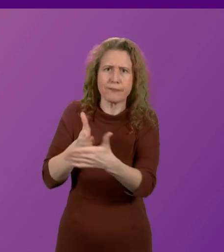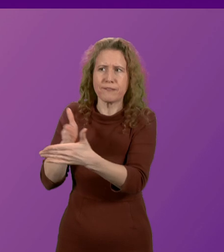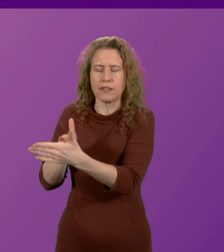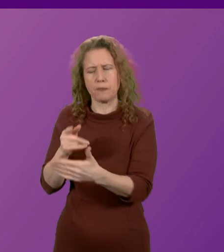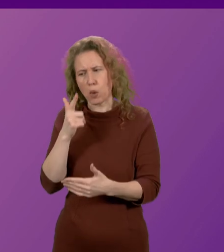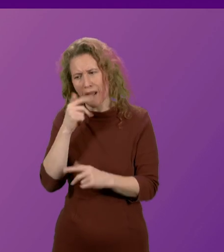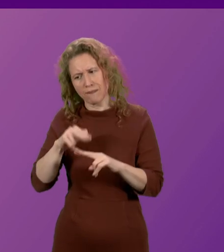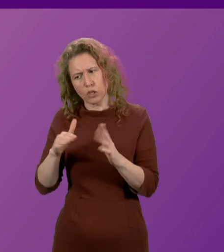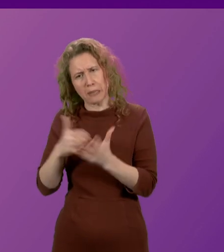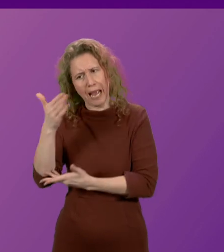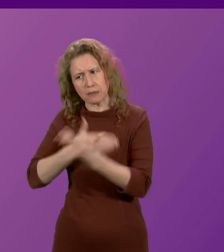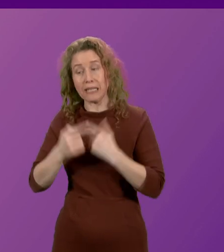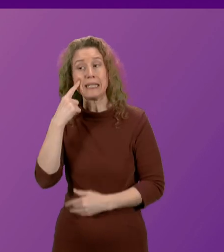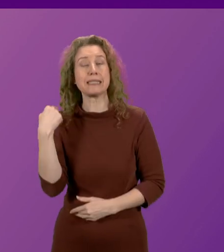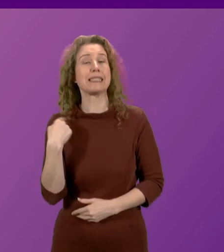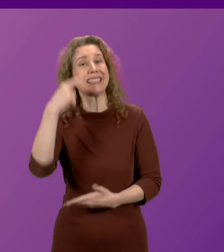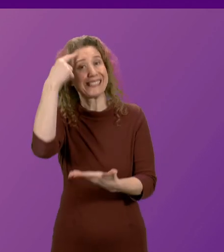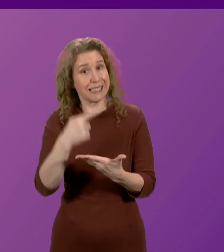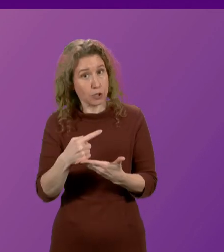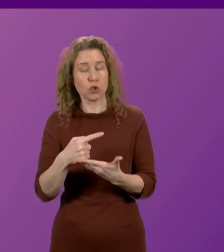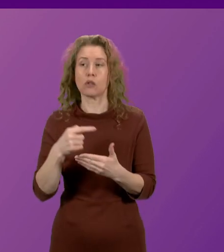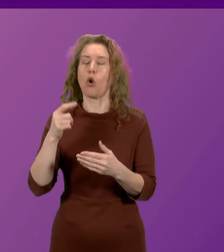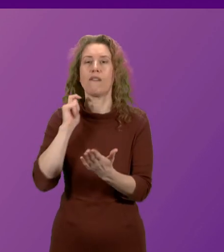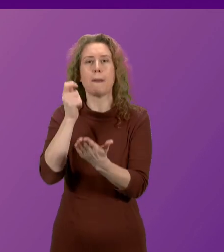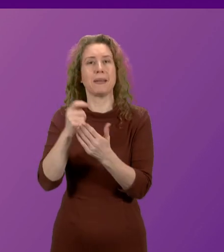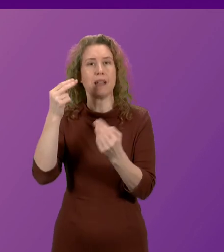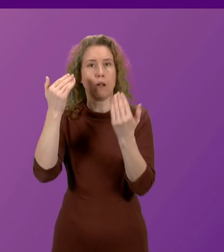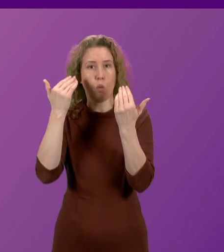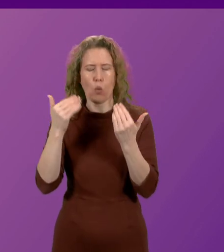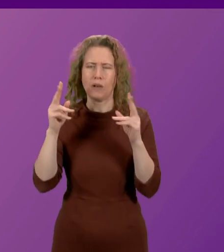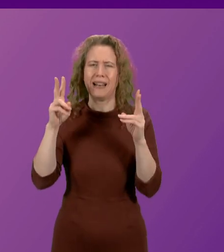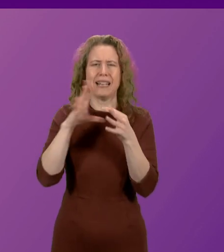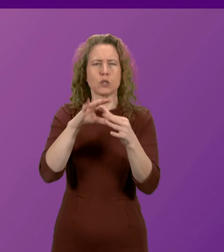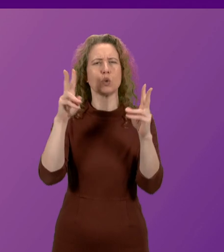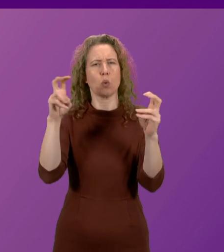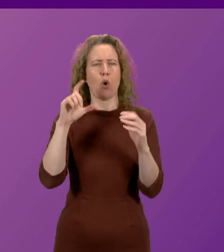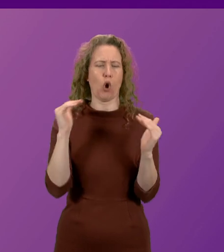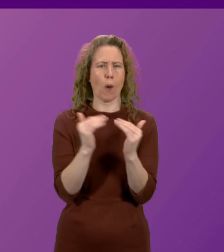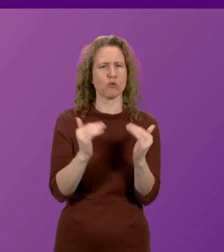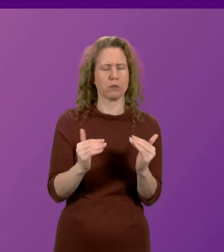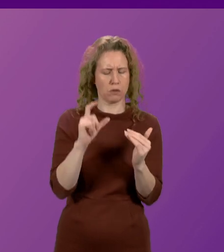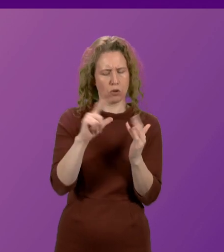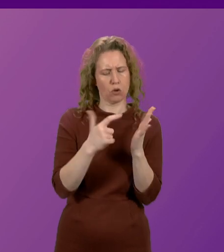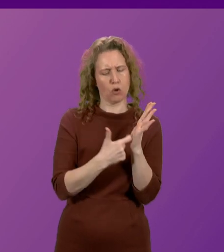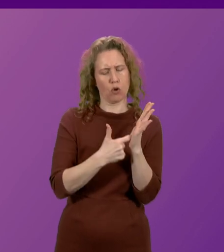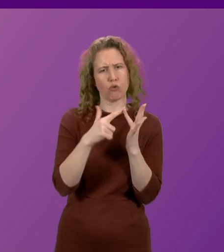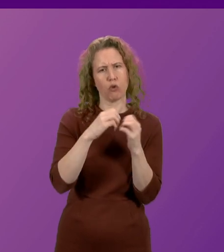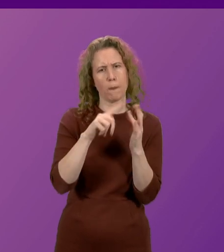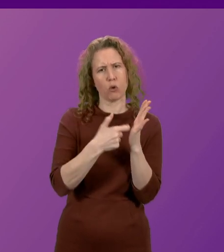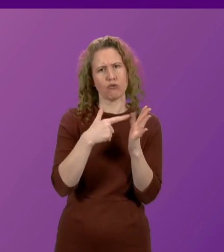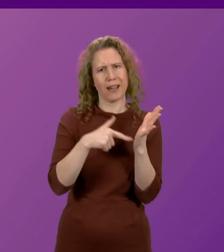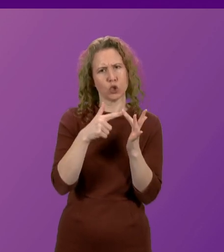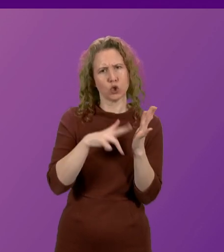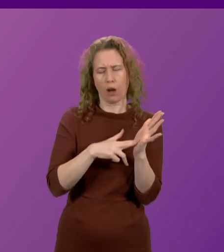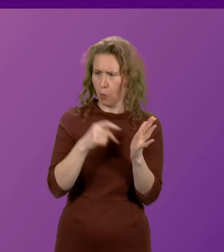outline whether yesterday's decisions of the appeal court on corroboration will improve access to justice for victims